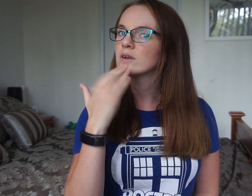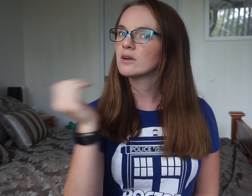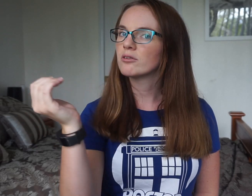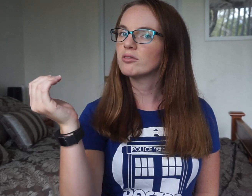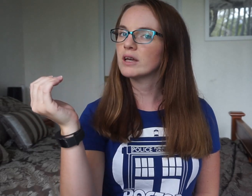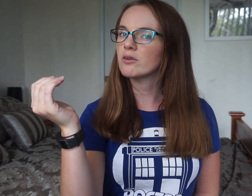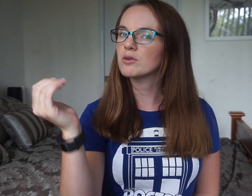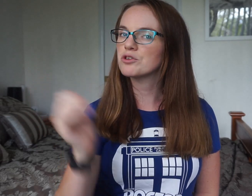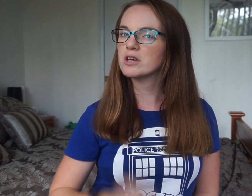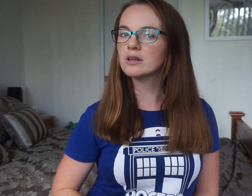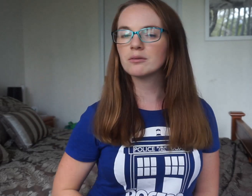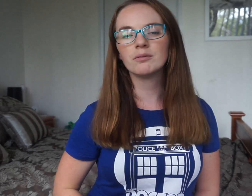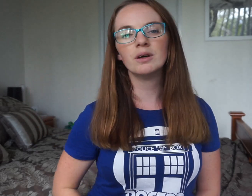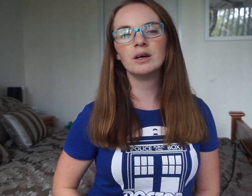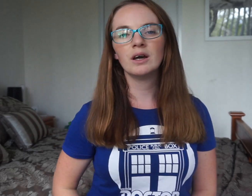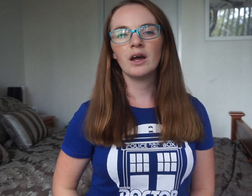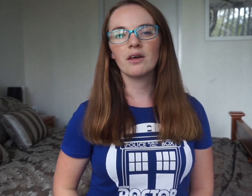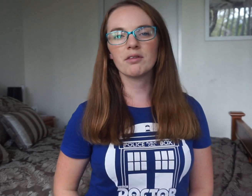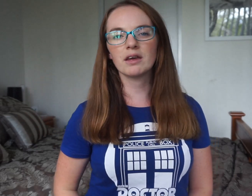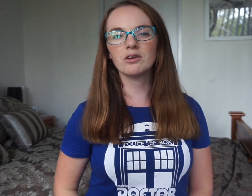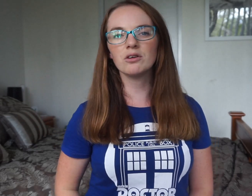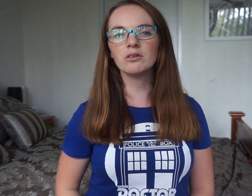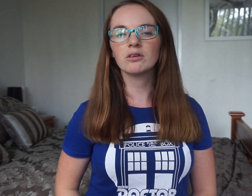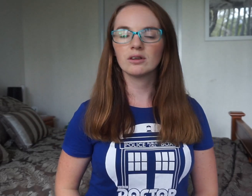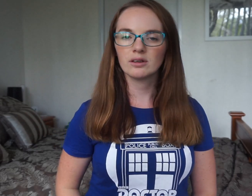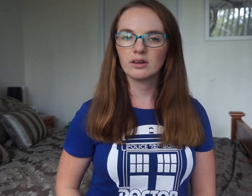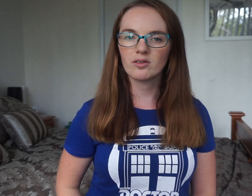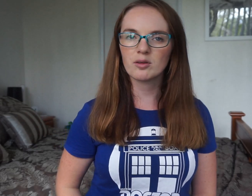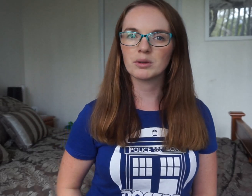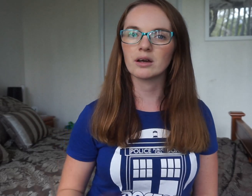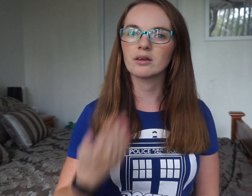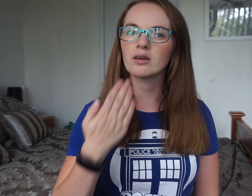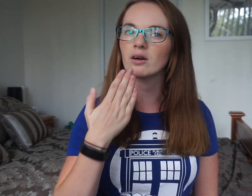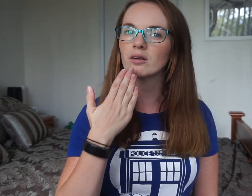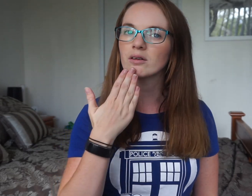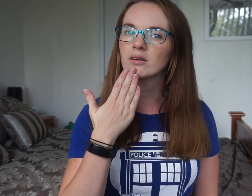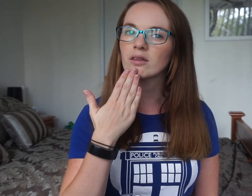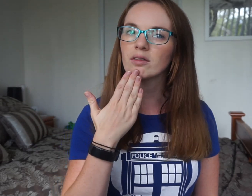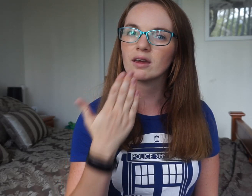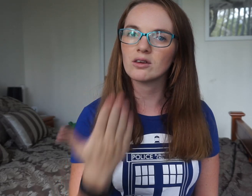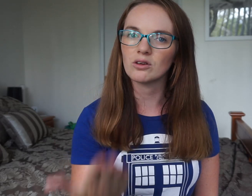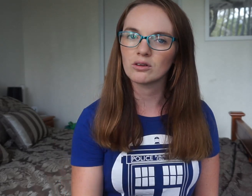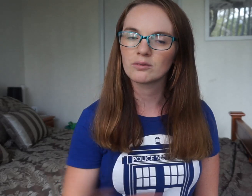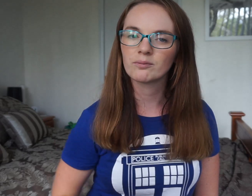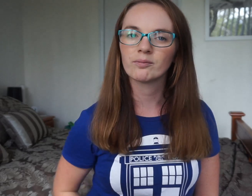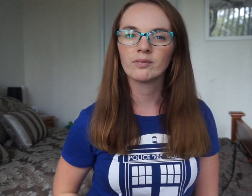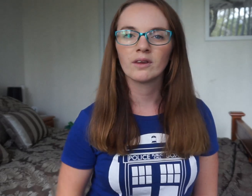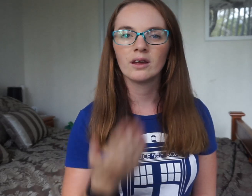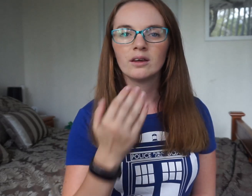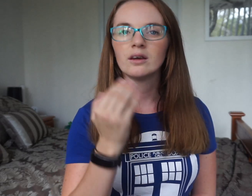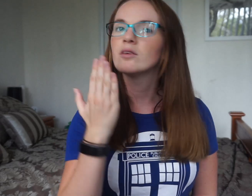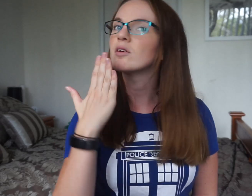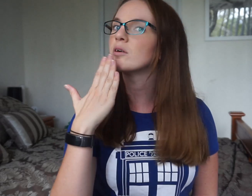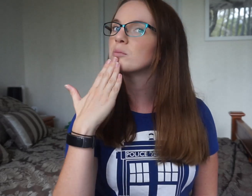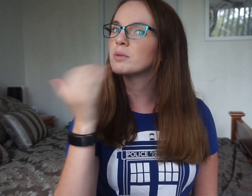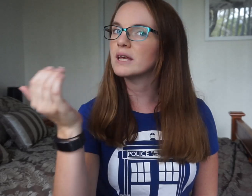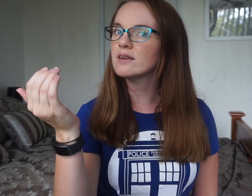Flick off your chin. Thank you. Similar. Thank you. So please.